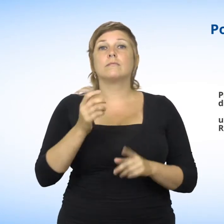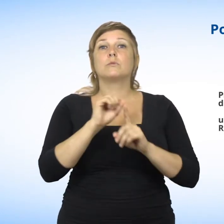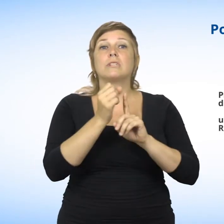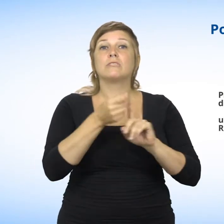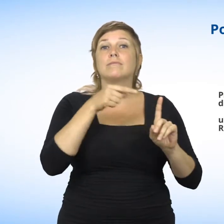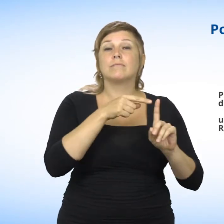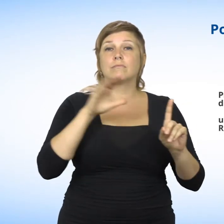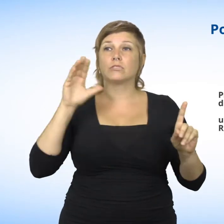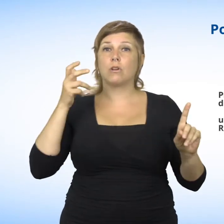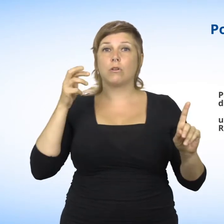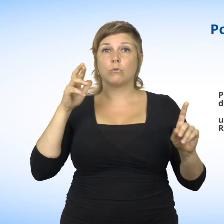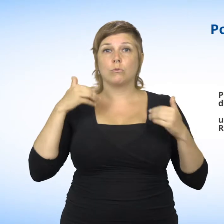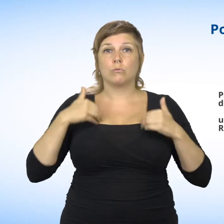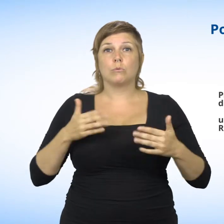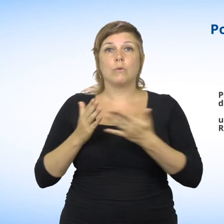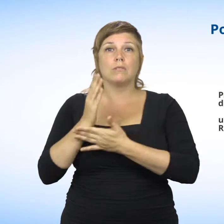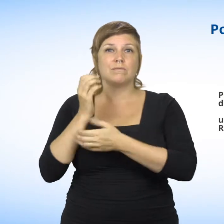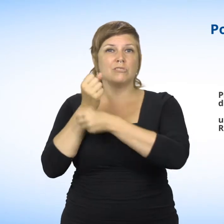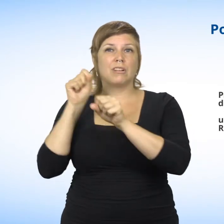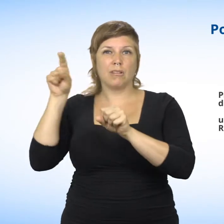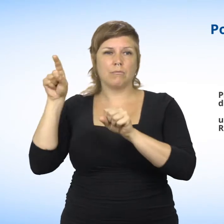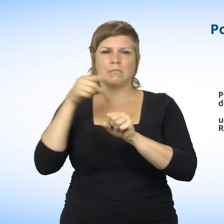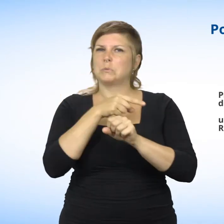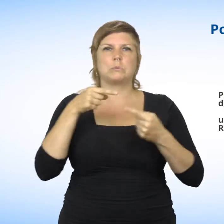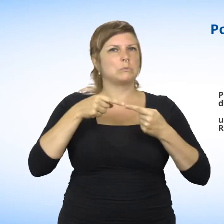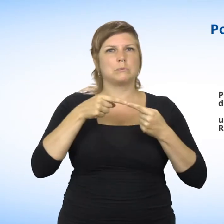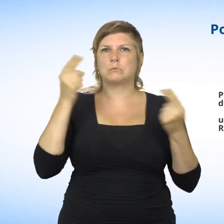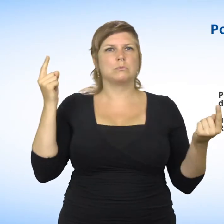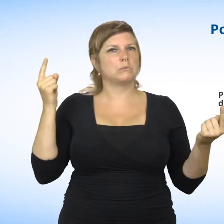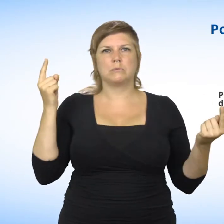These situations are contrary to the Charter of Human Rights and Freedoms.